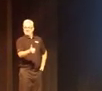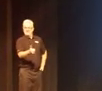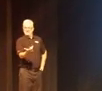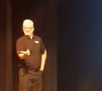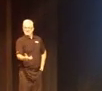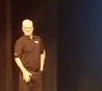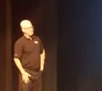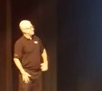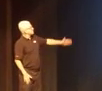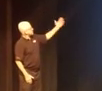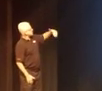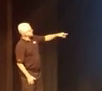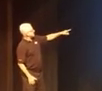It doesn't fit. That's what he said.